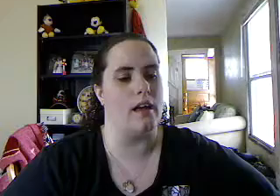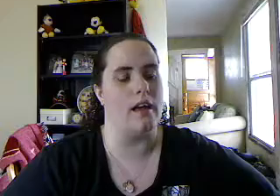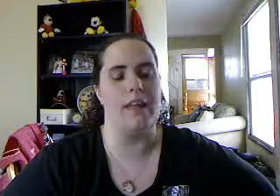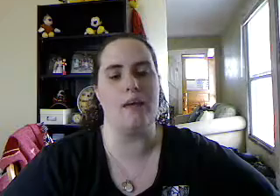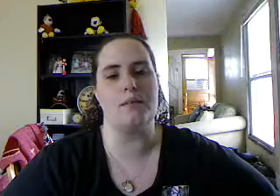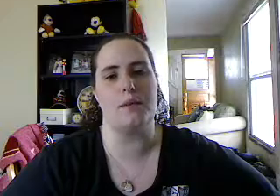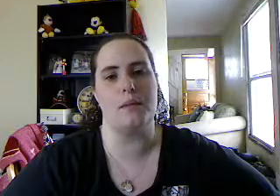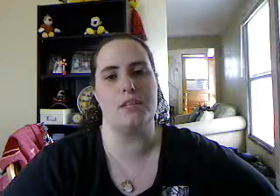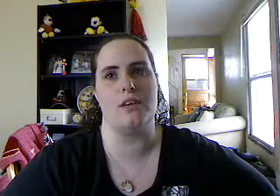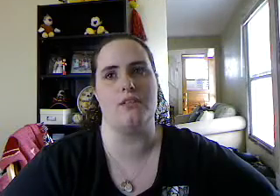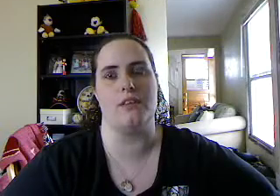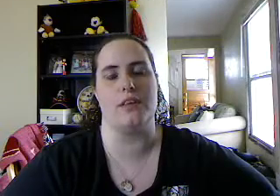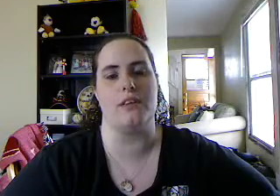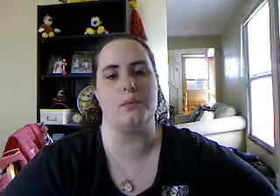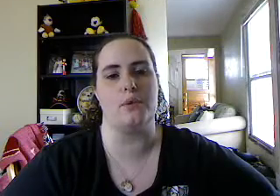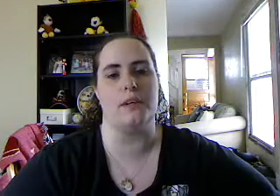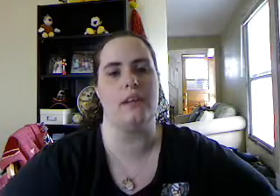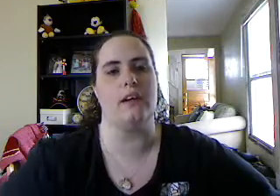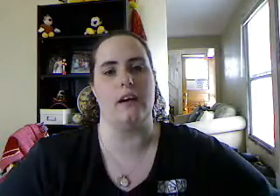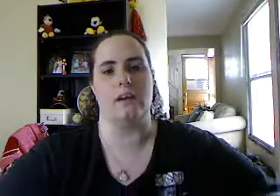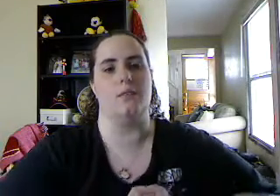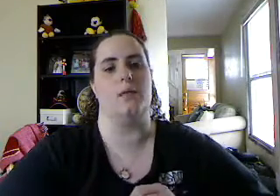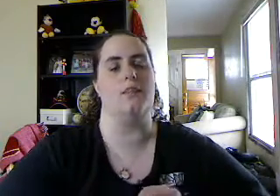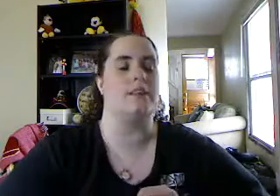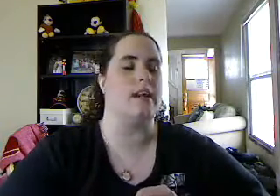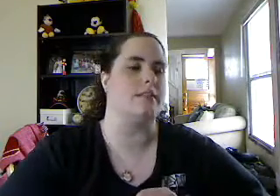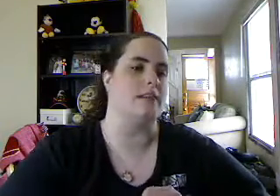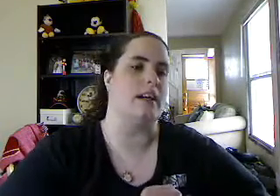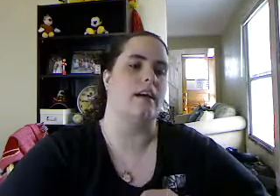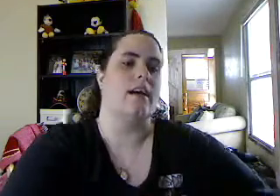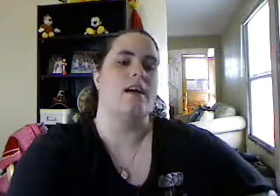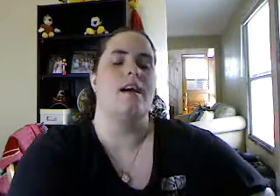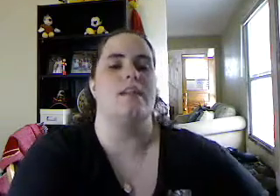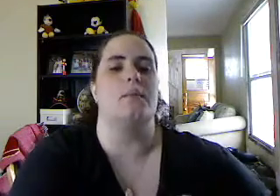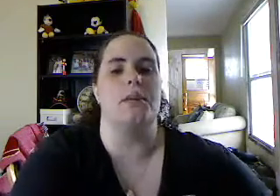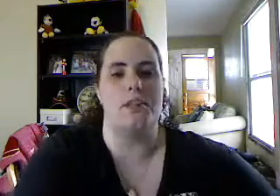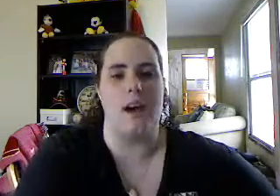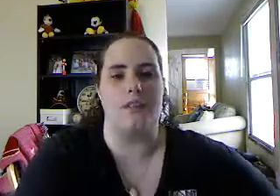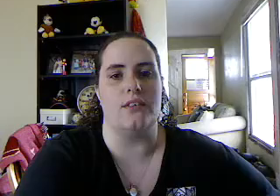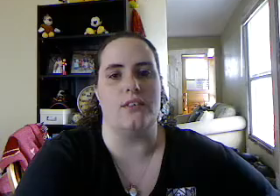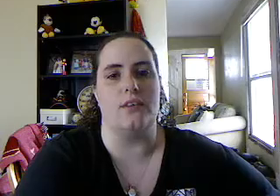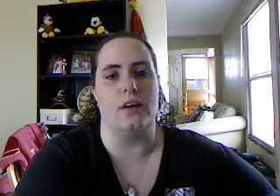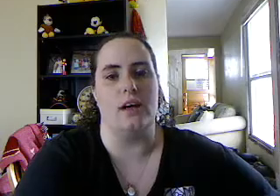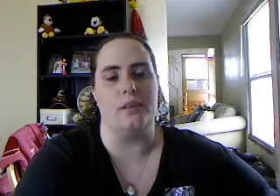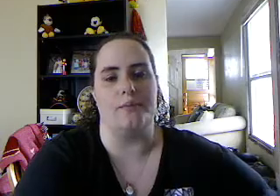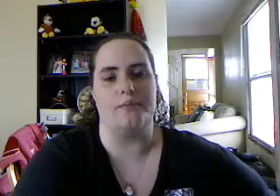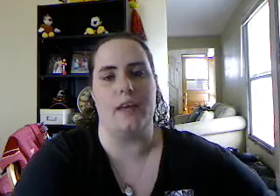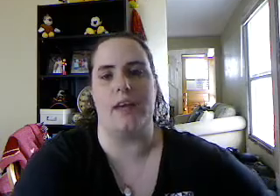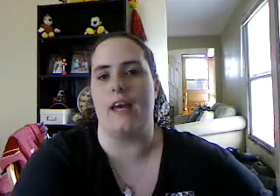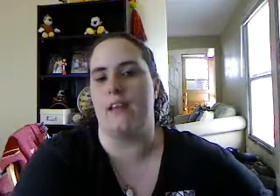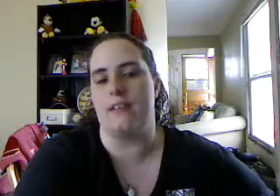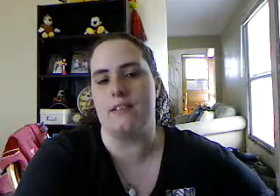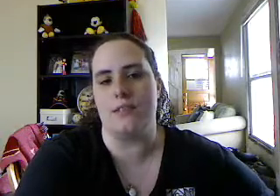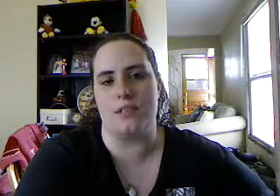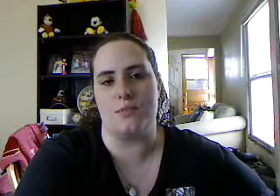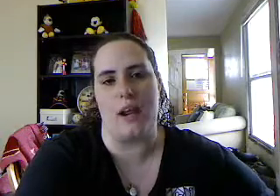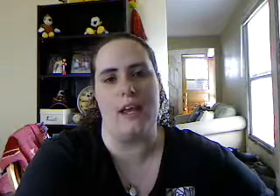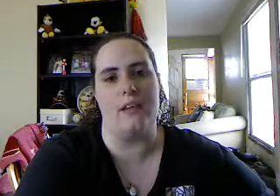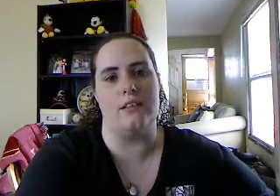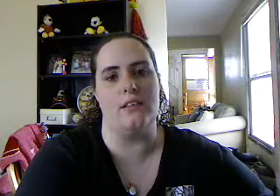And that was pretty much it for like the pre-whatever testing. Then what you have to do, and again, this is just what I had to